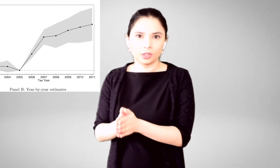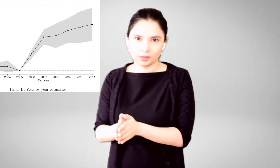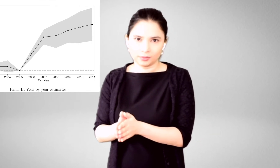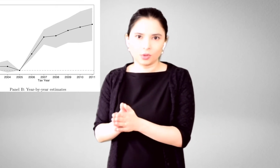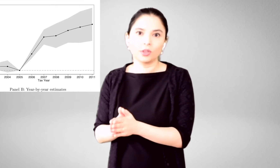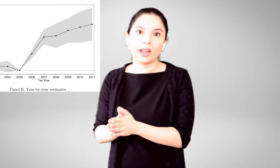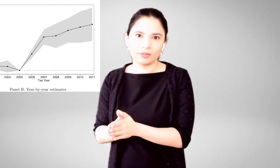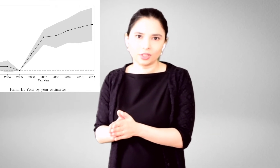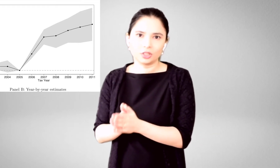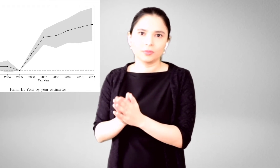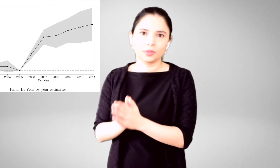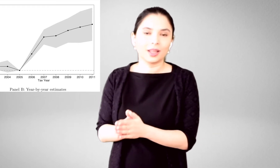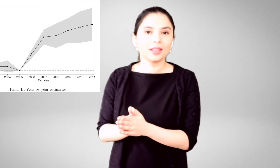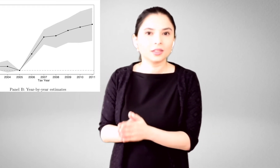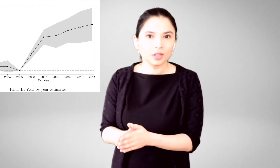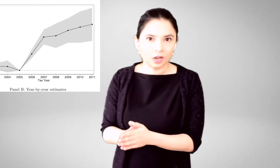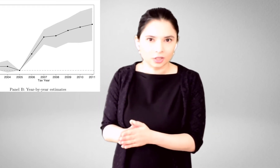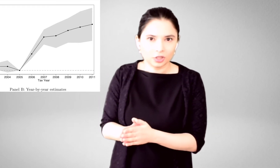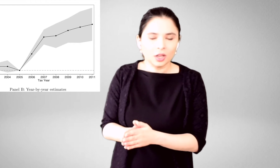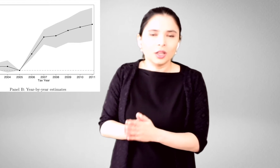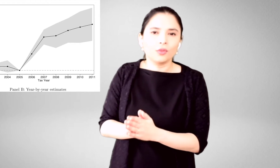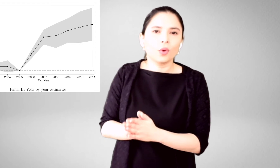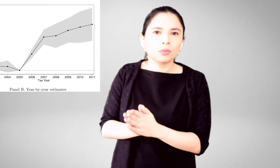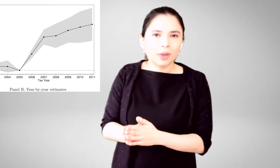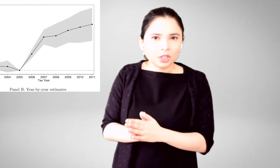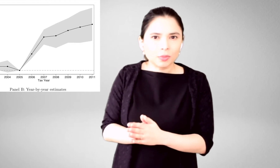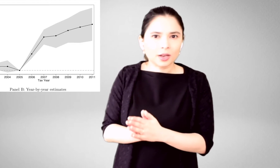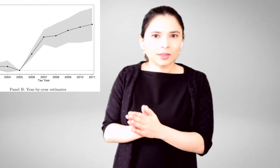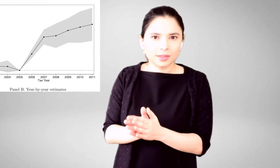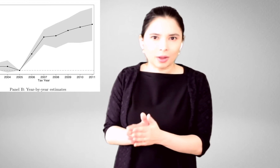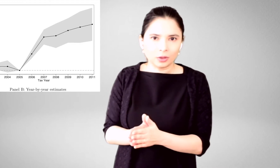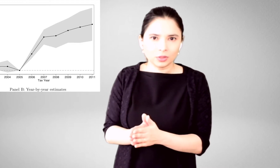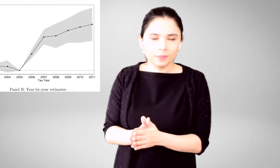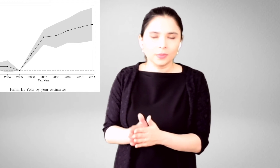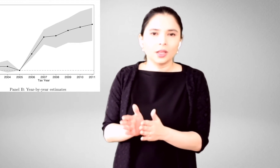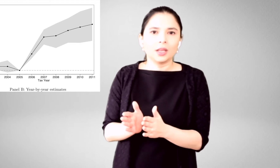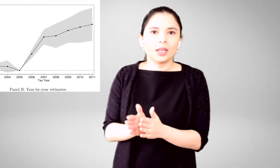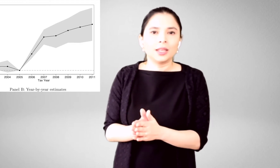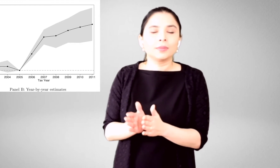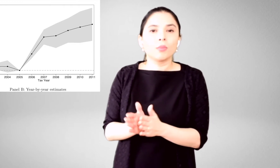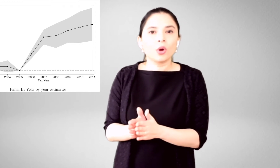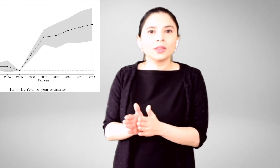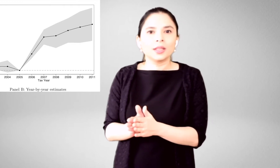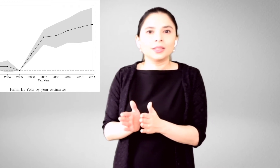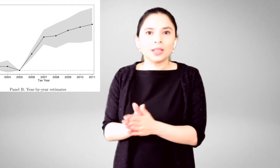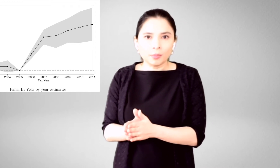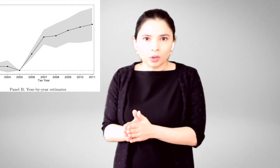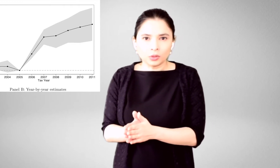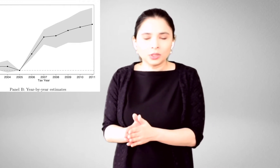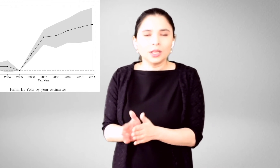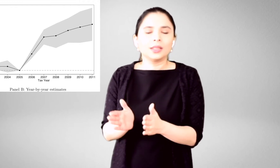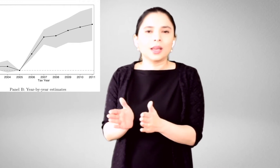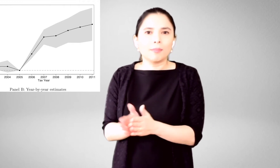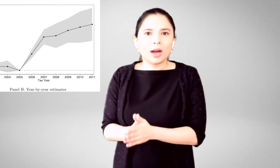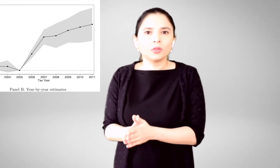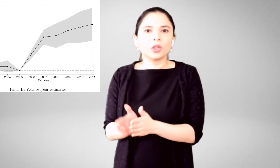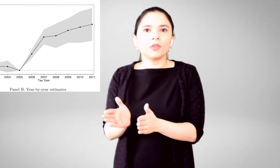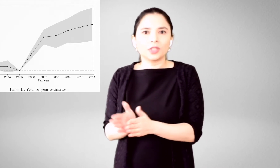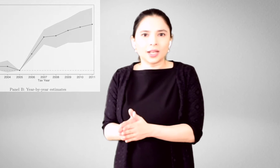year, on average. That's large. If you want to benchmark this amount, it more than doubled the amount of